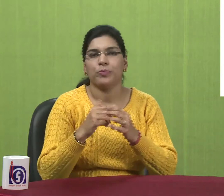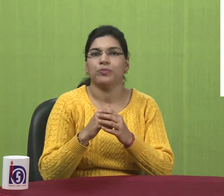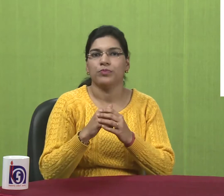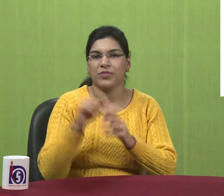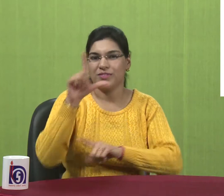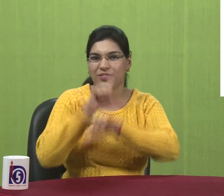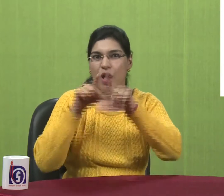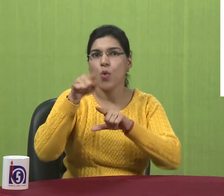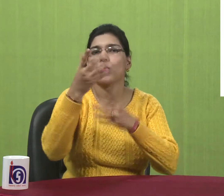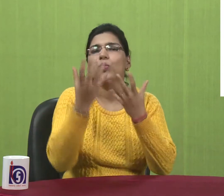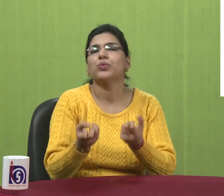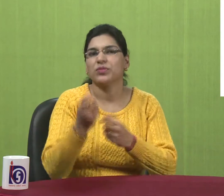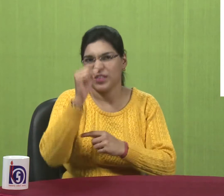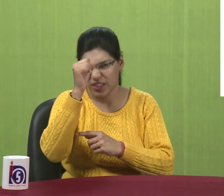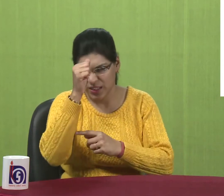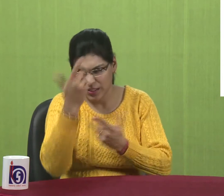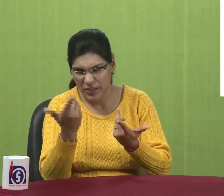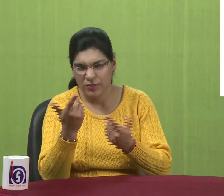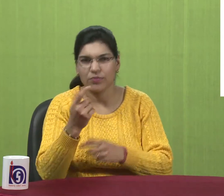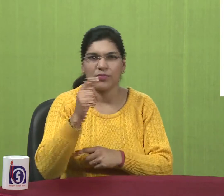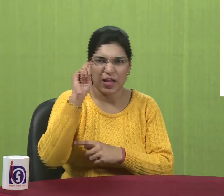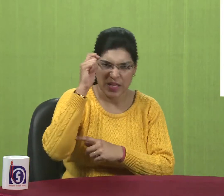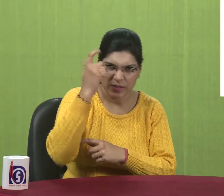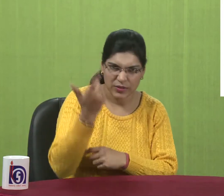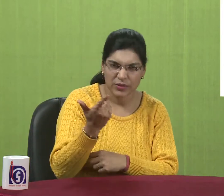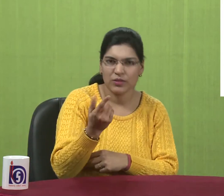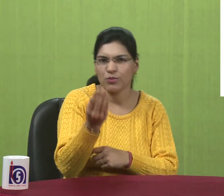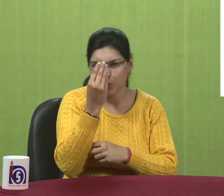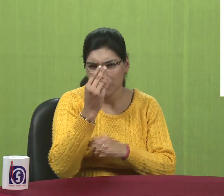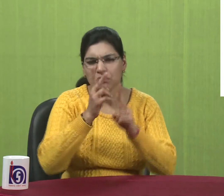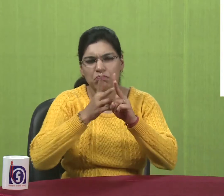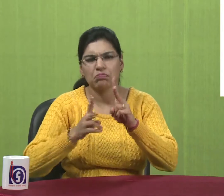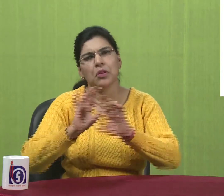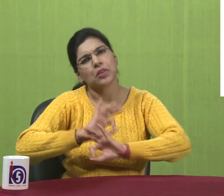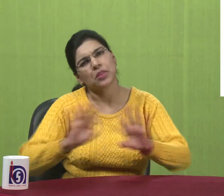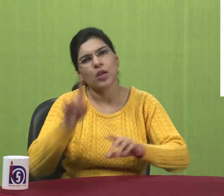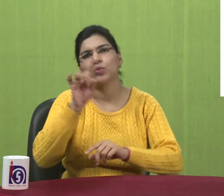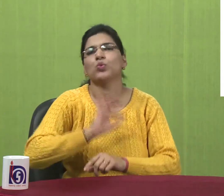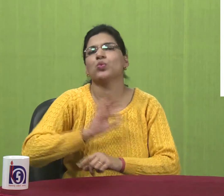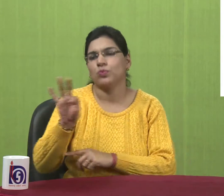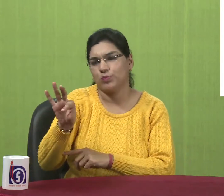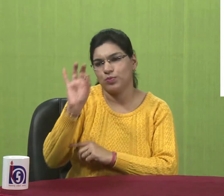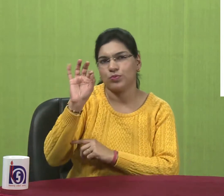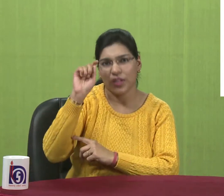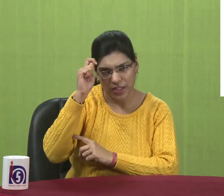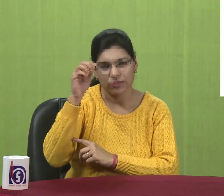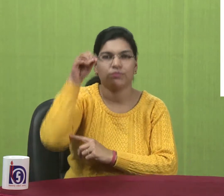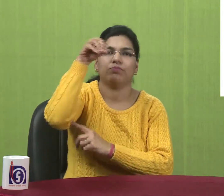select the option. Or the language you want to choose for your computer. All the languages are there.